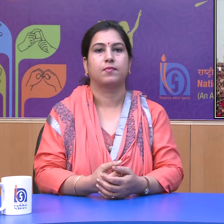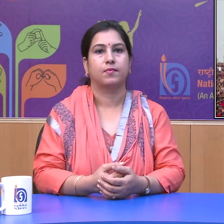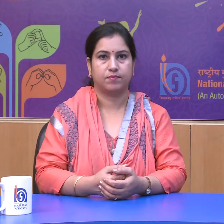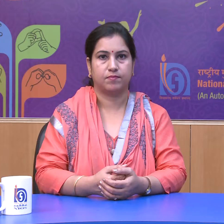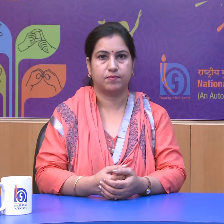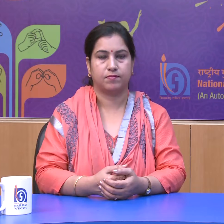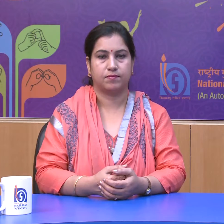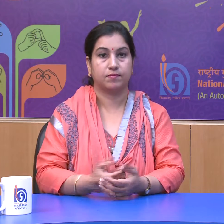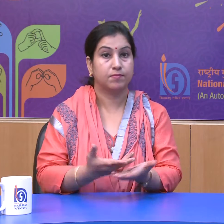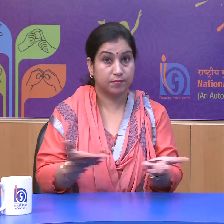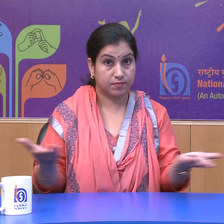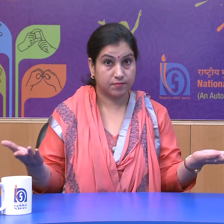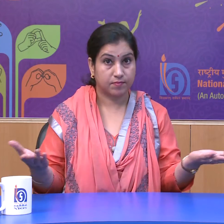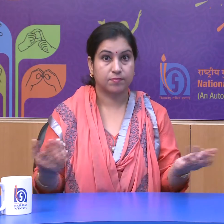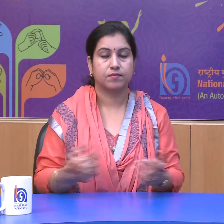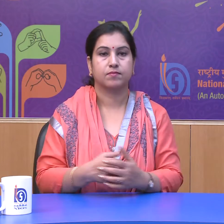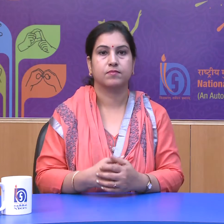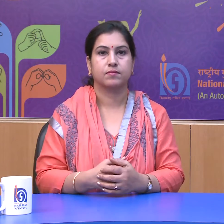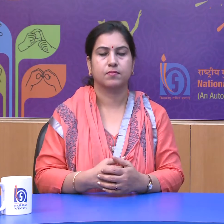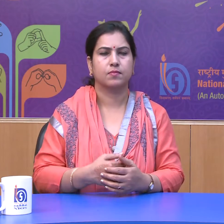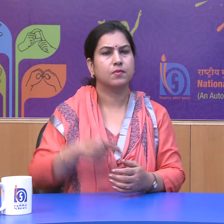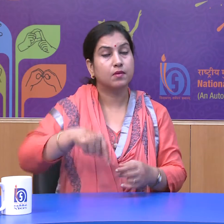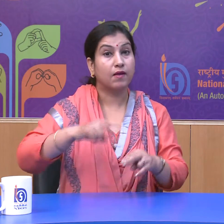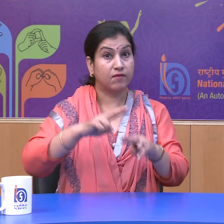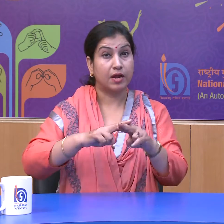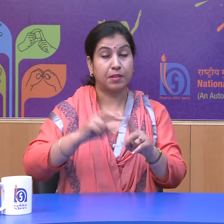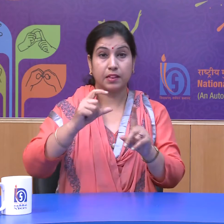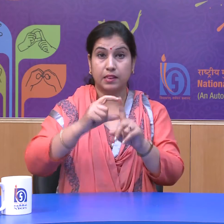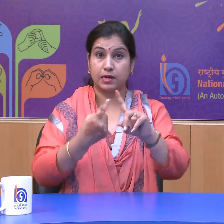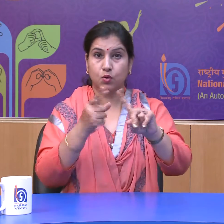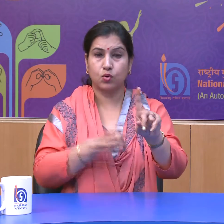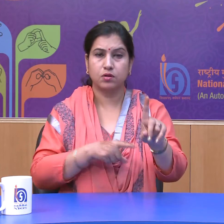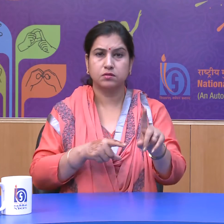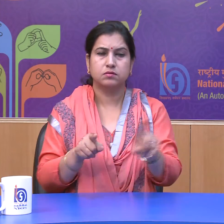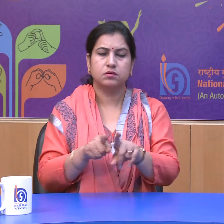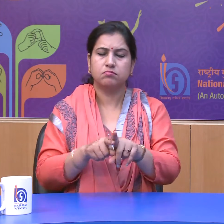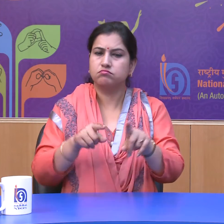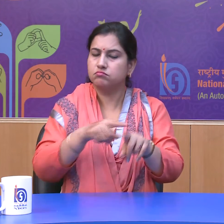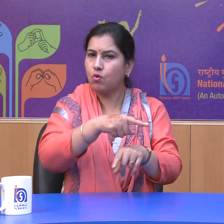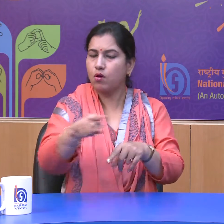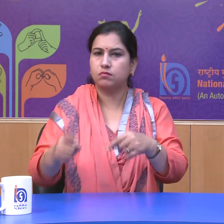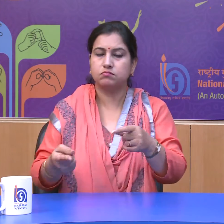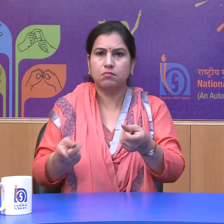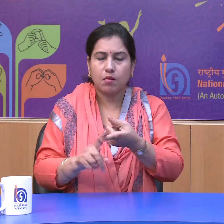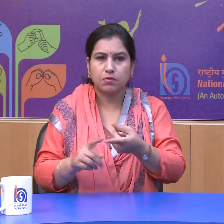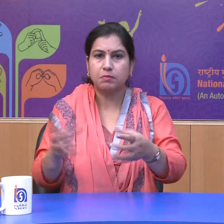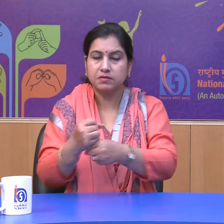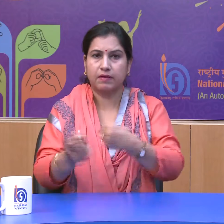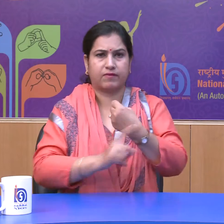Dear learners, as the fundamental duties are not justiciable, that is in case